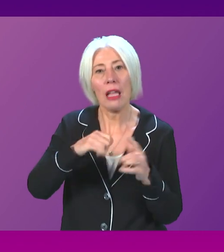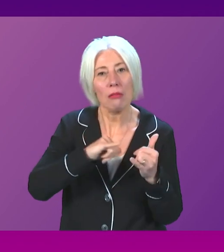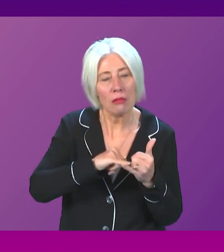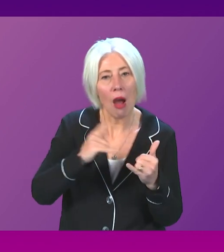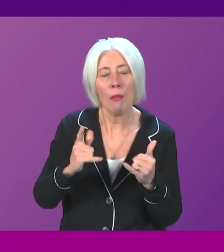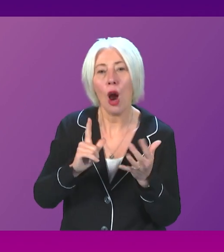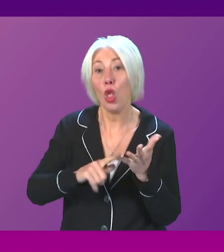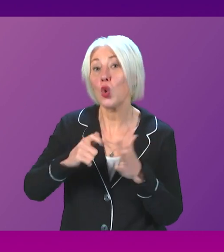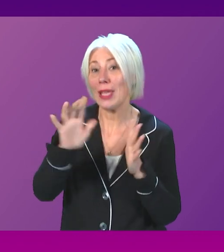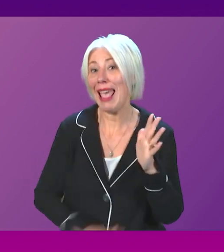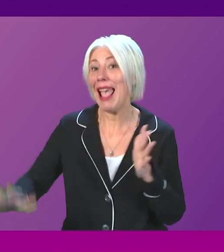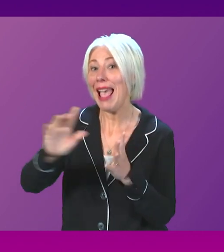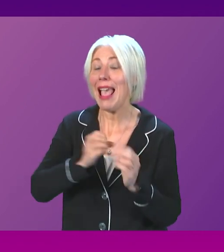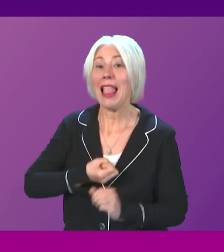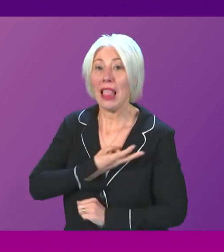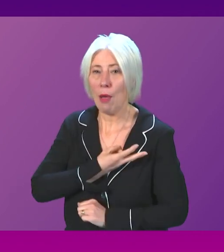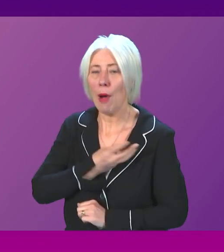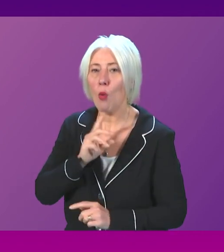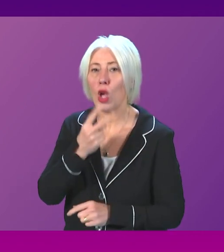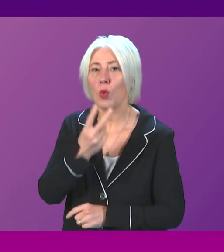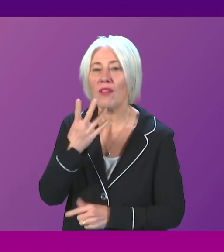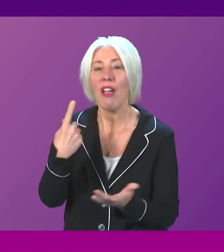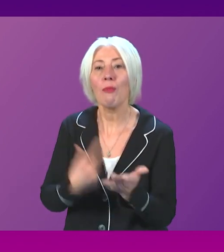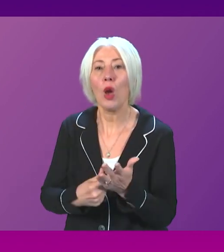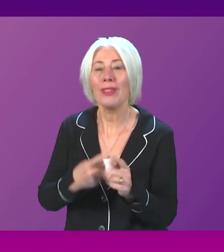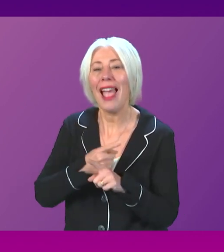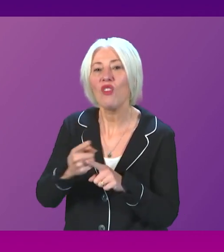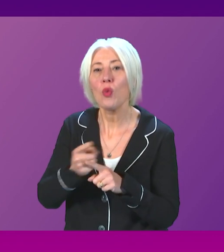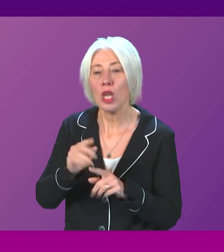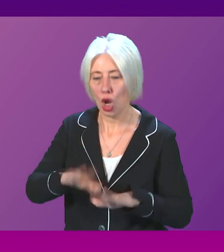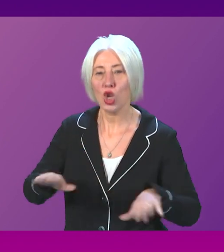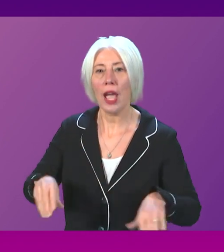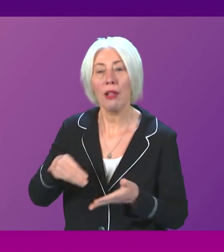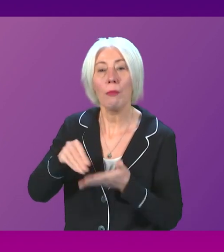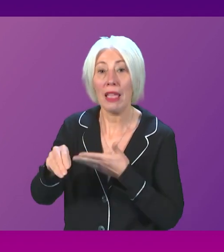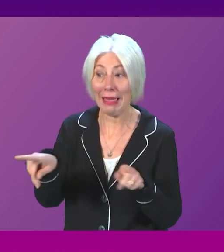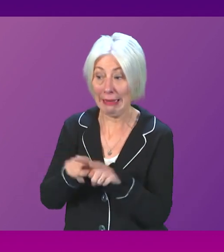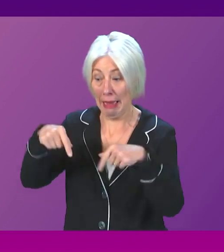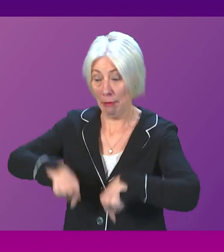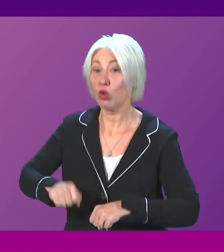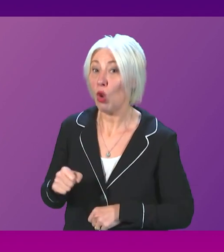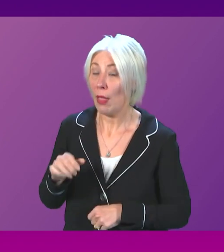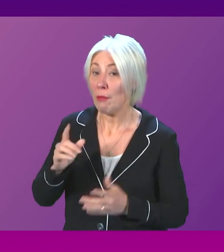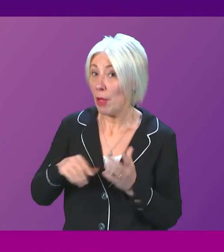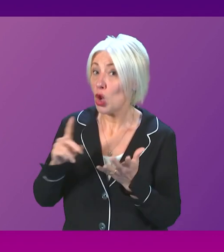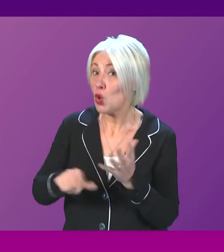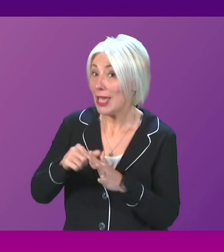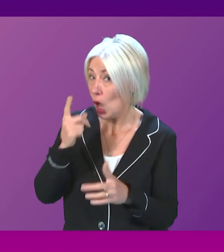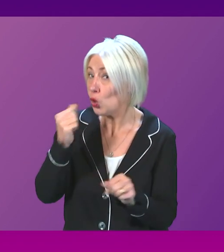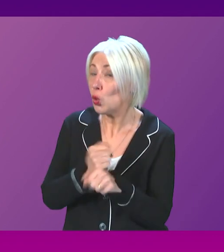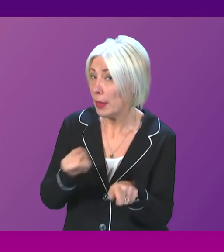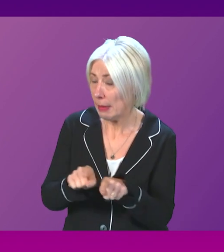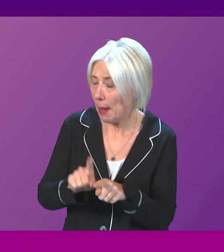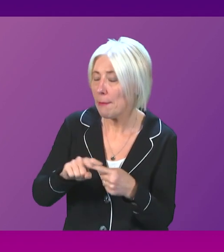UK Labour backing a £25 per week child payment like we have in Scotland? How about we